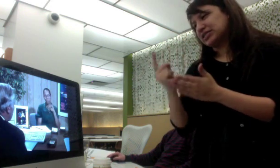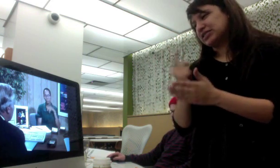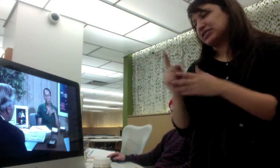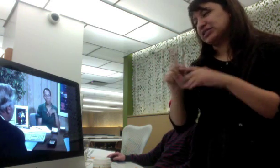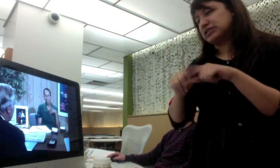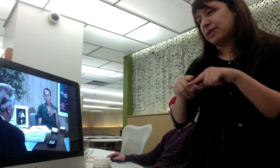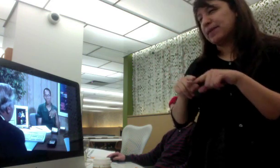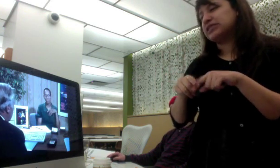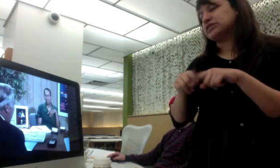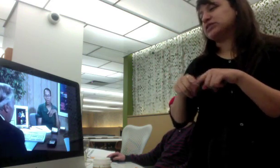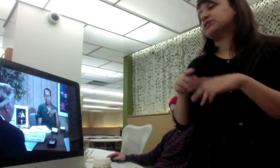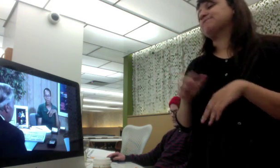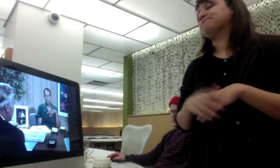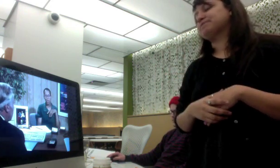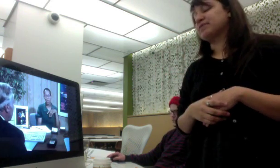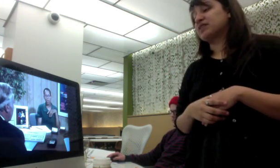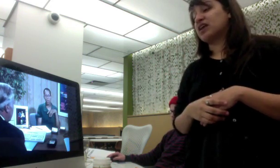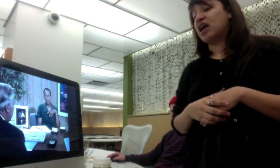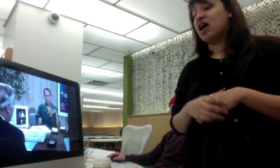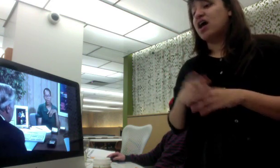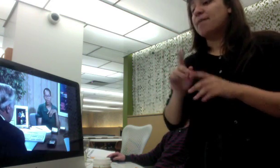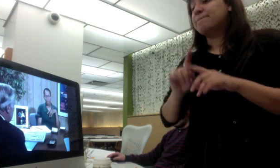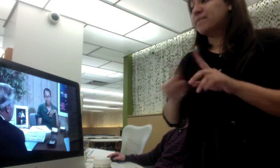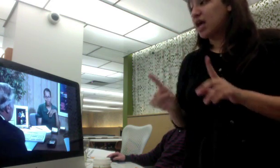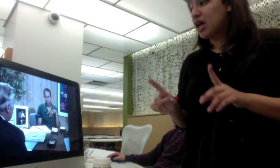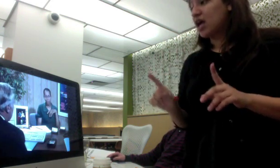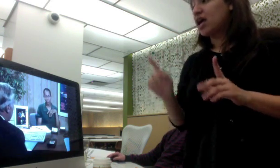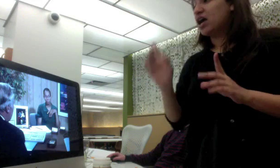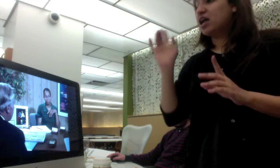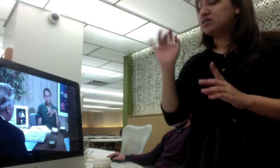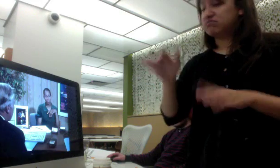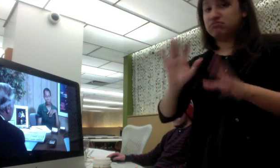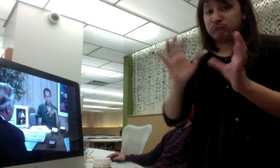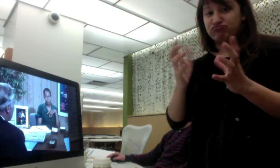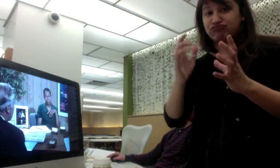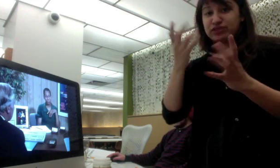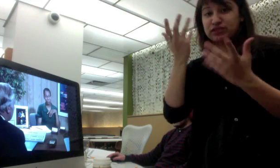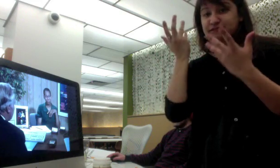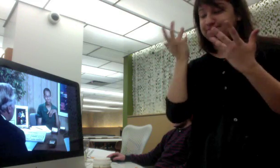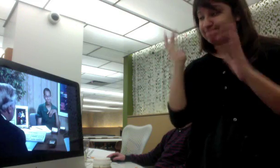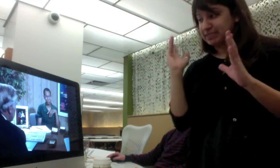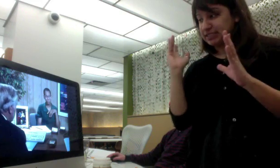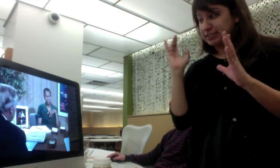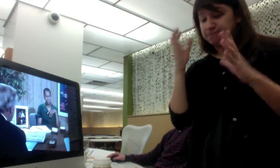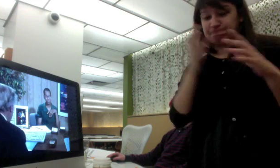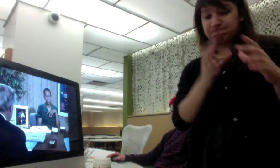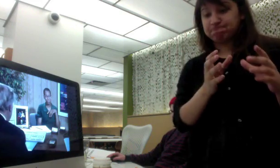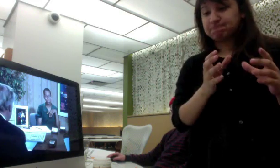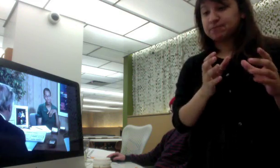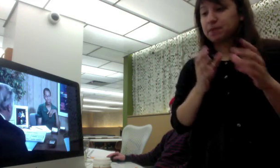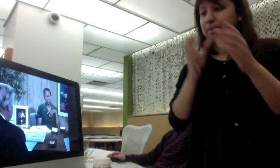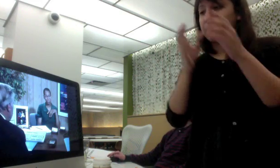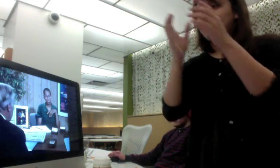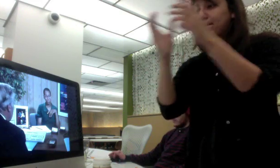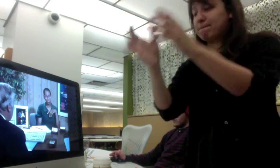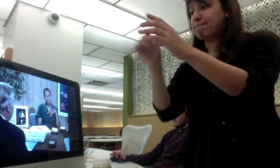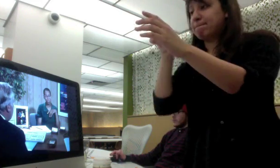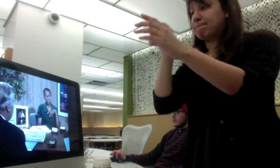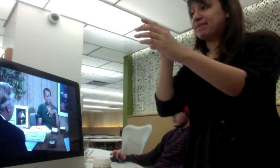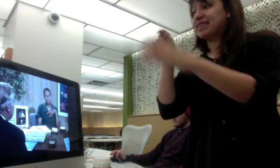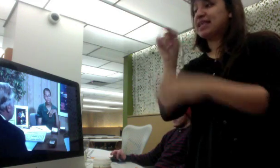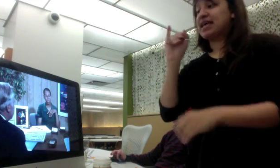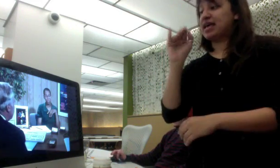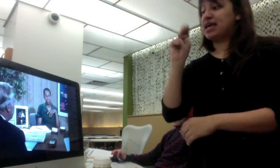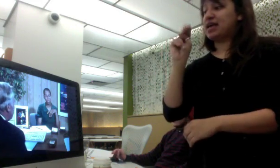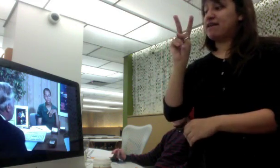once that package is completed they turn it over to an investor who takes oh maybe